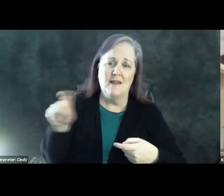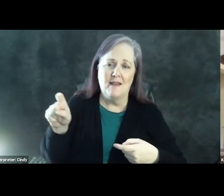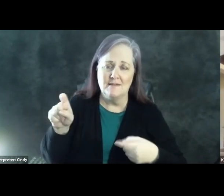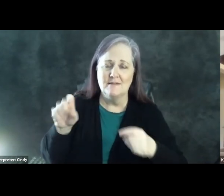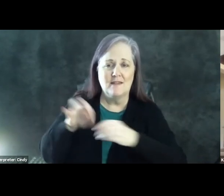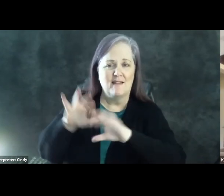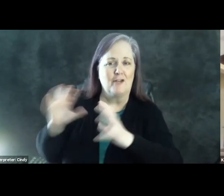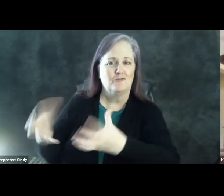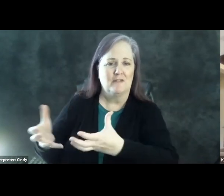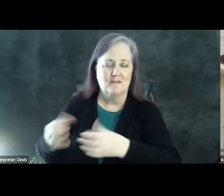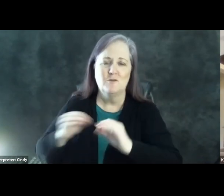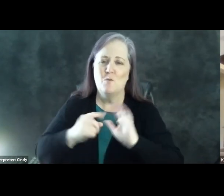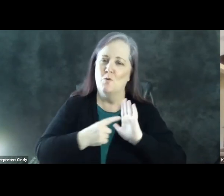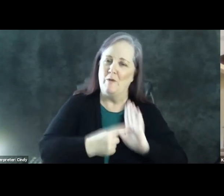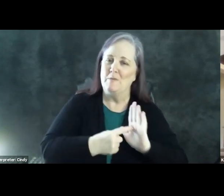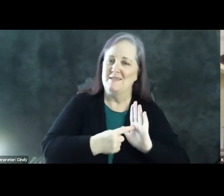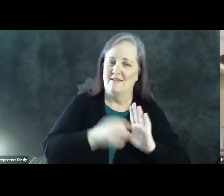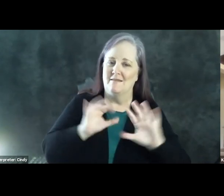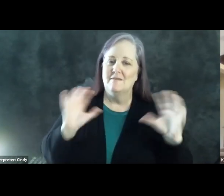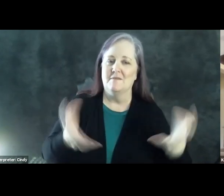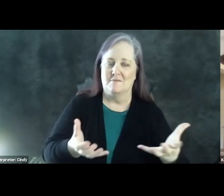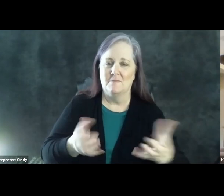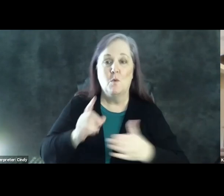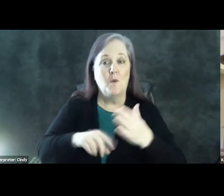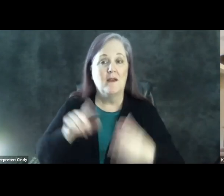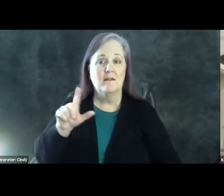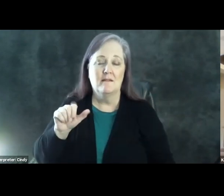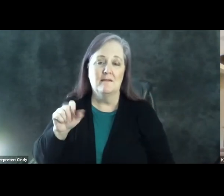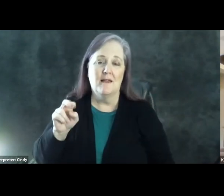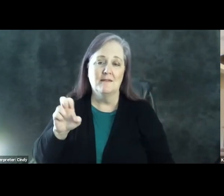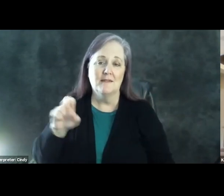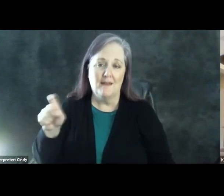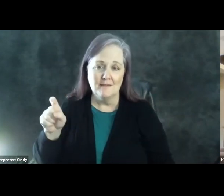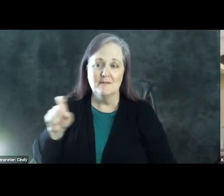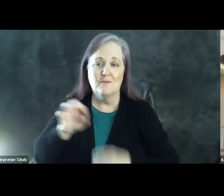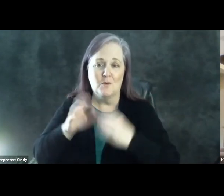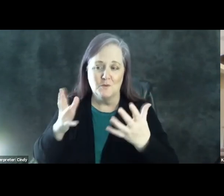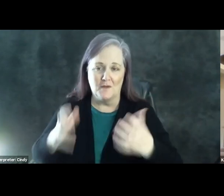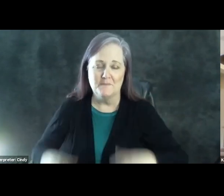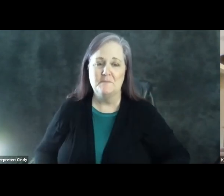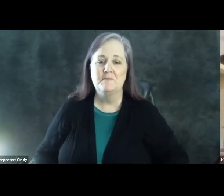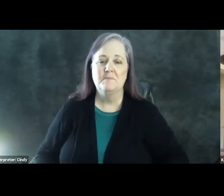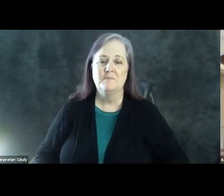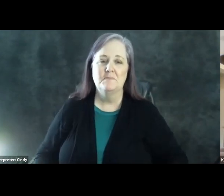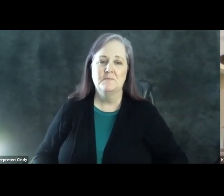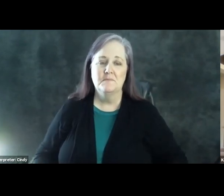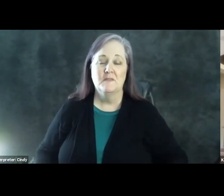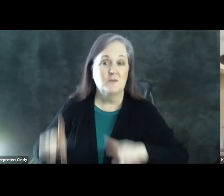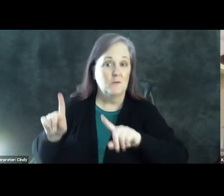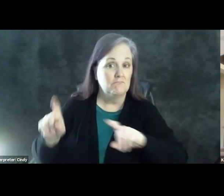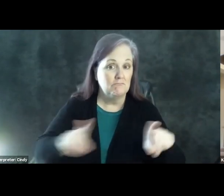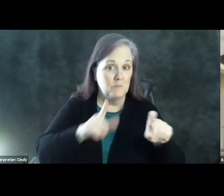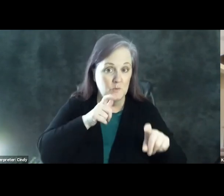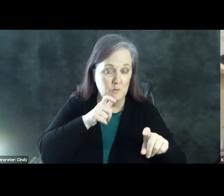poll of what Latinx voters wants. And in general, the polling is done of Latinx registered